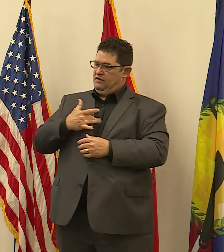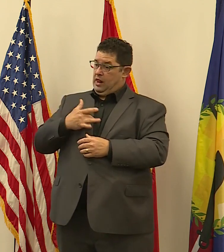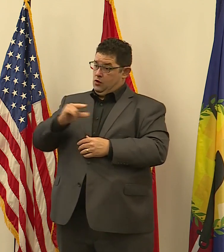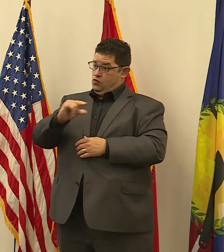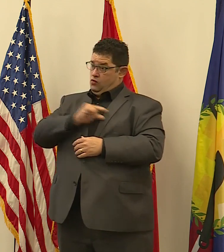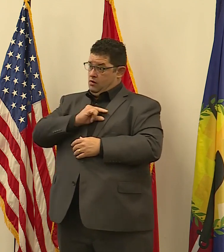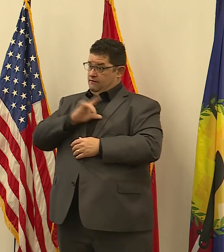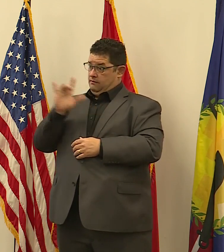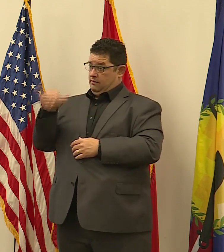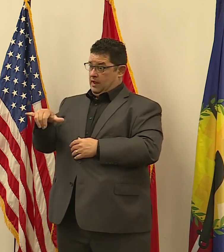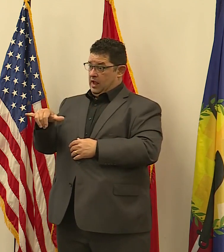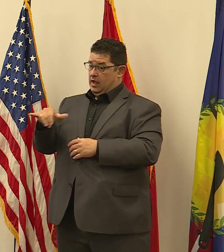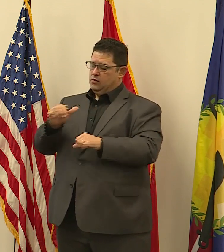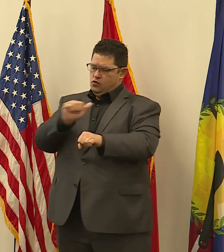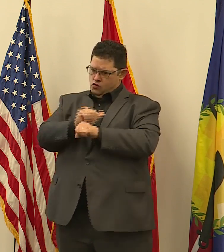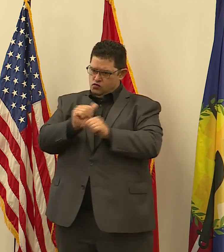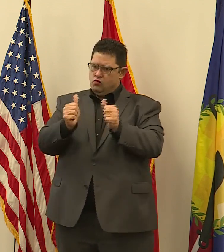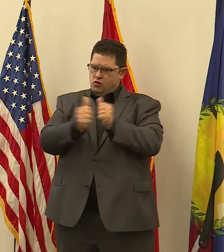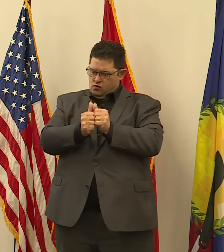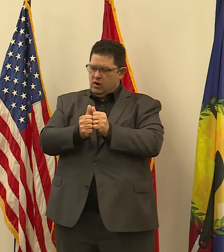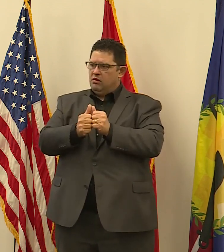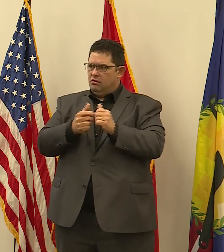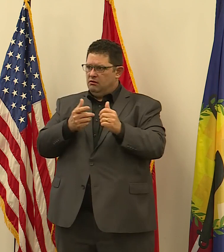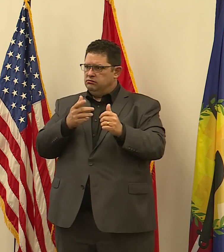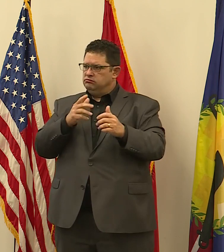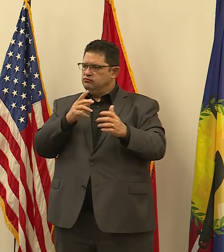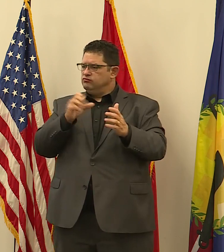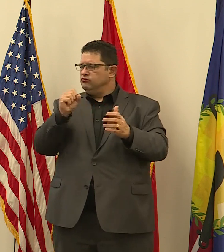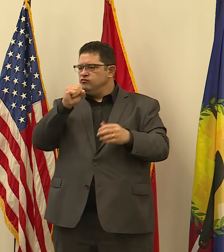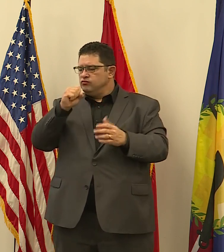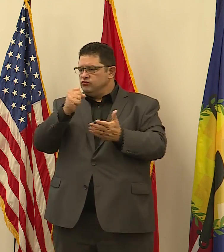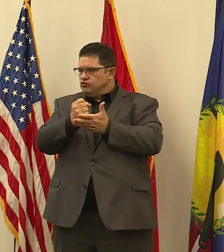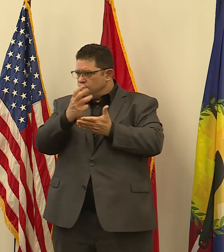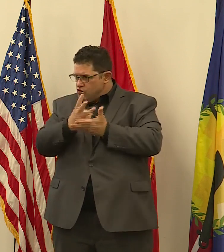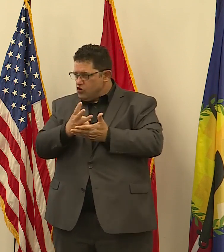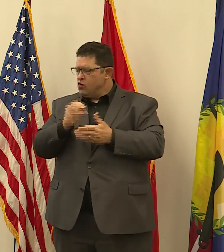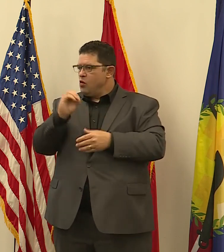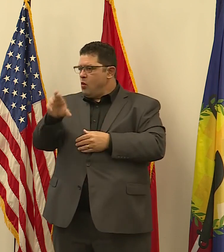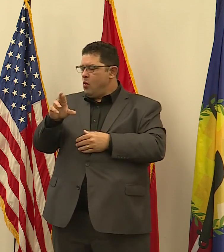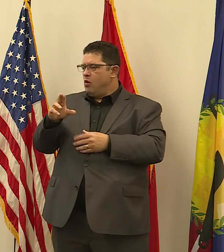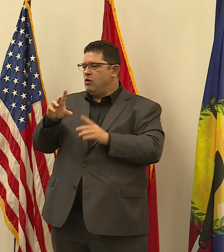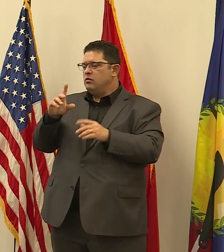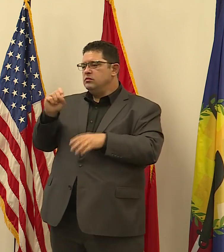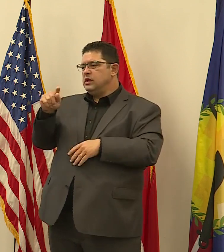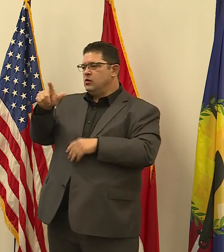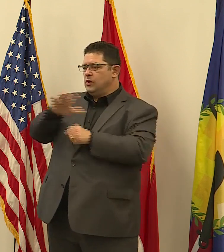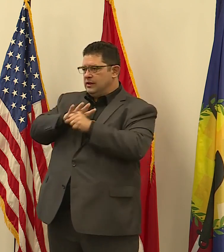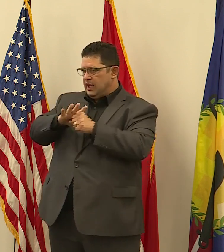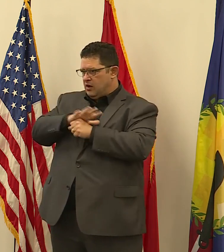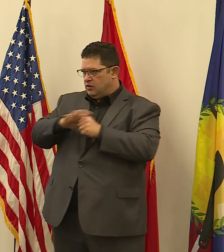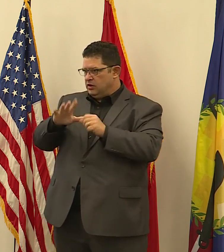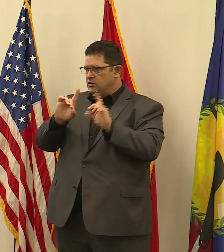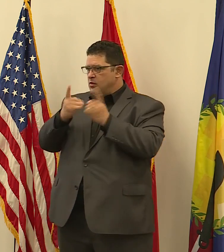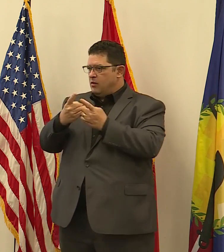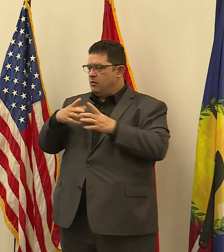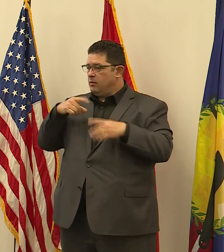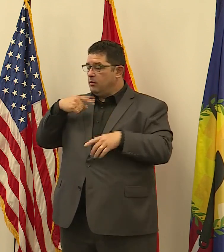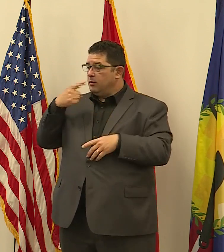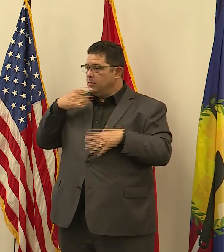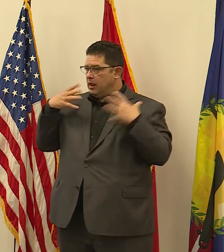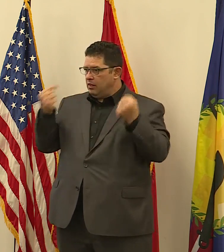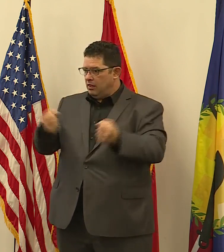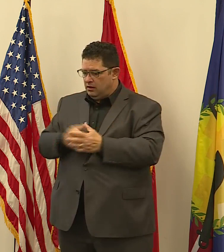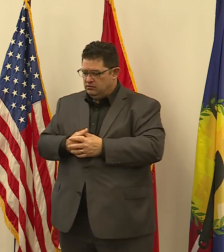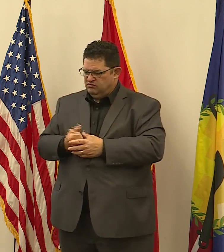work through your social worker or contact the St. Louis County Department of Public Health. And now I want to introduce some of our community leaders